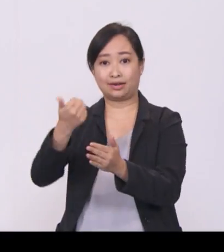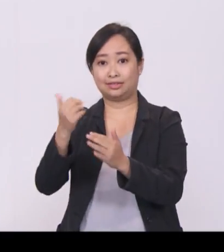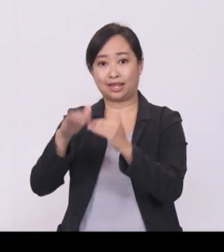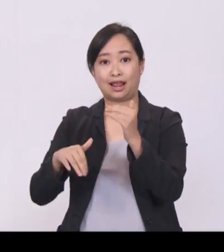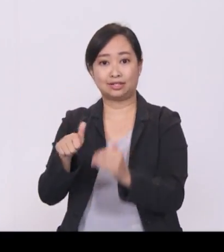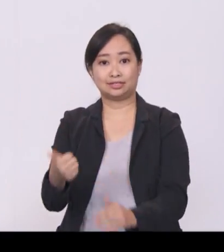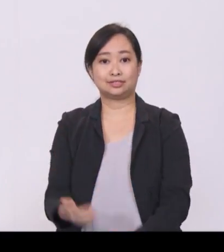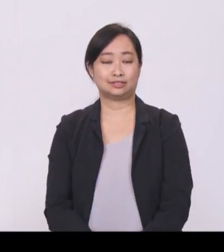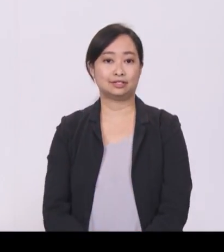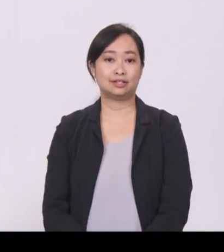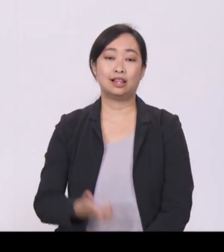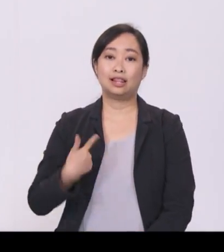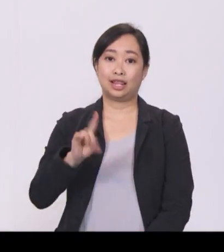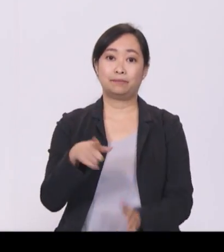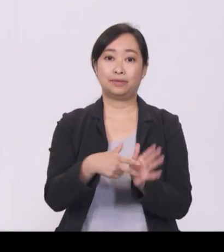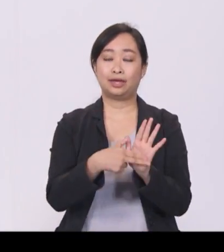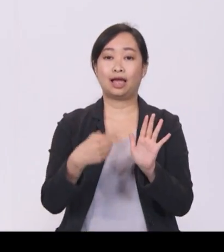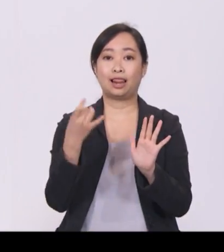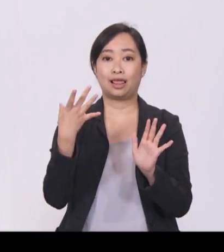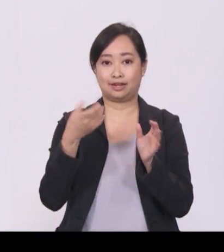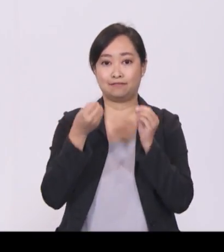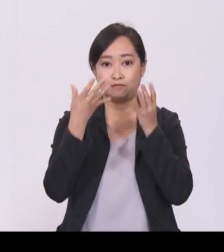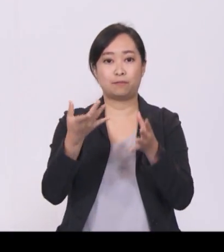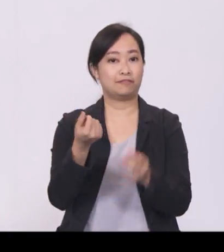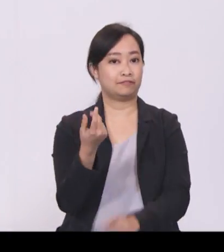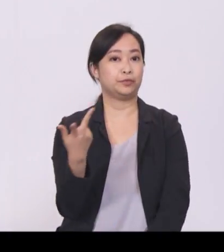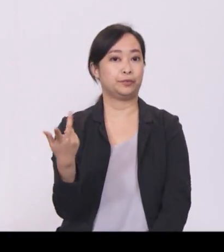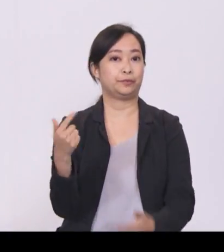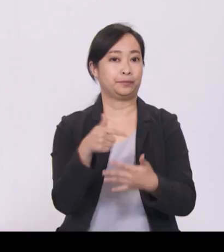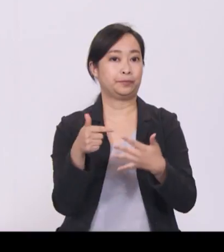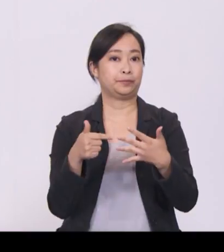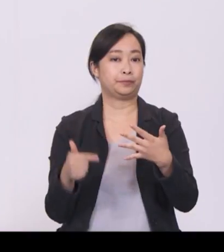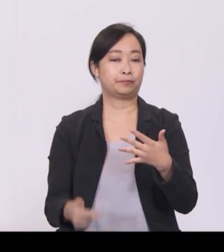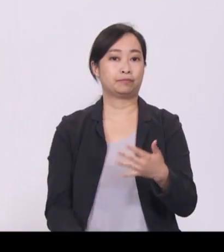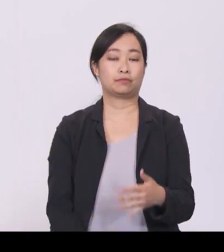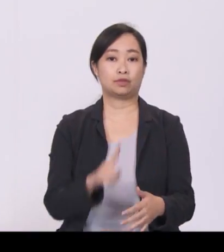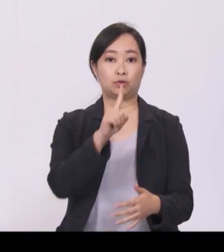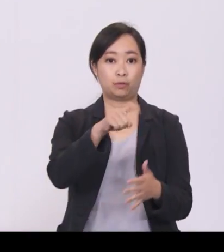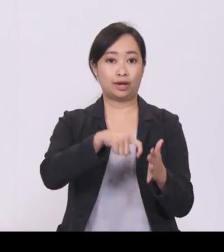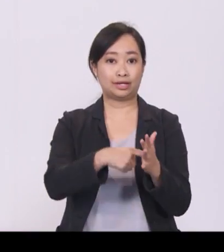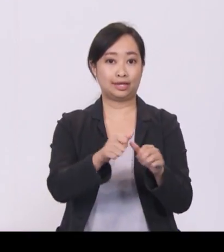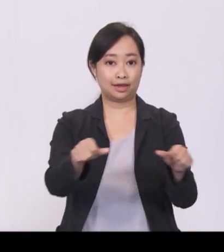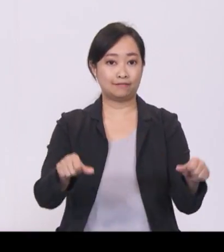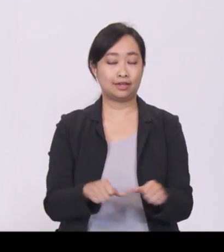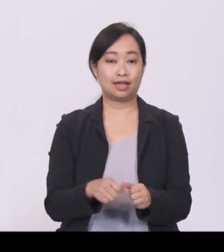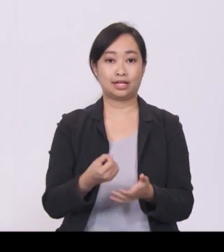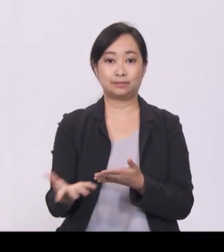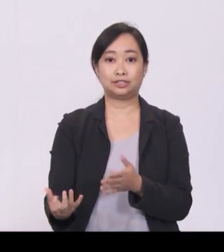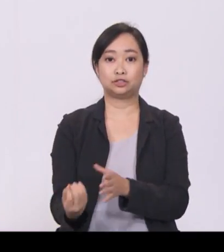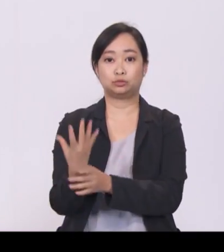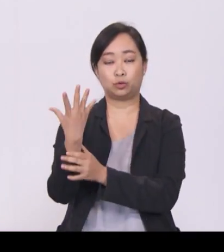Let me highlight a few. One of the key areas of expenditure growth will be healthcare.